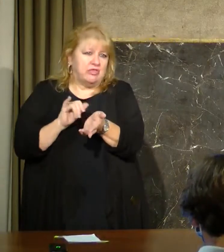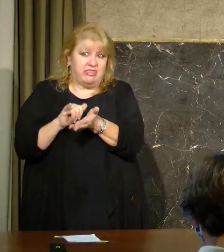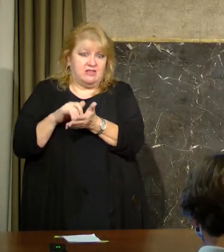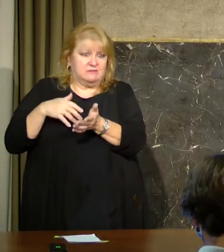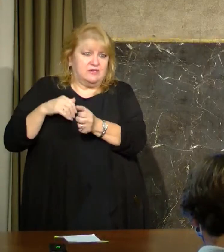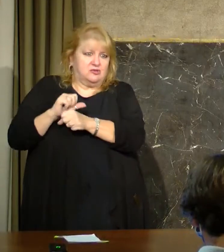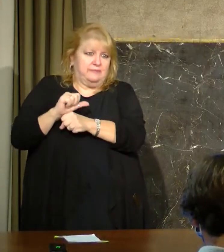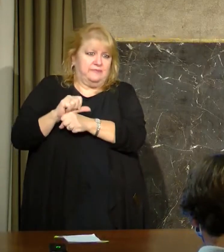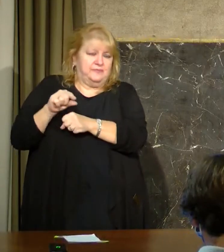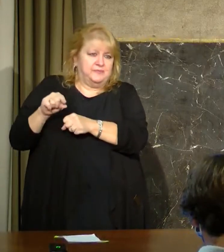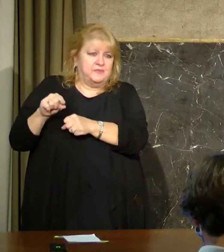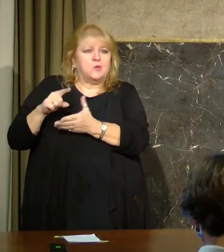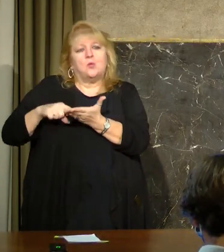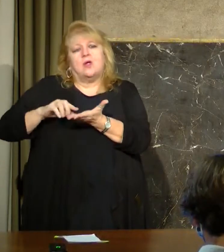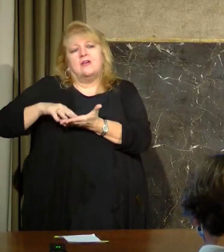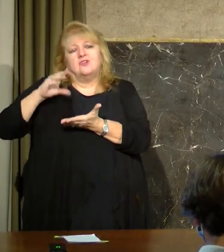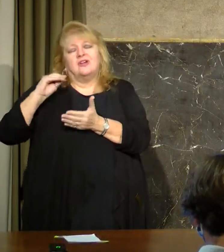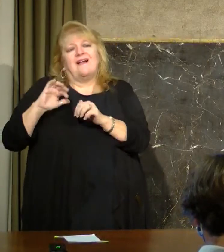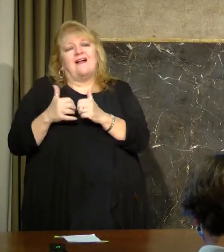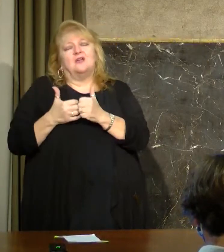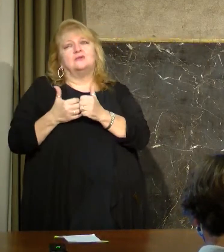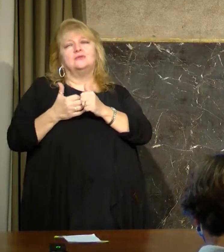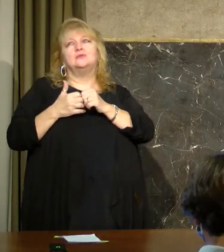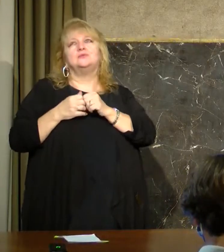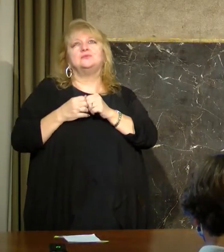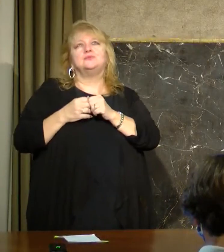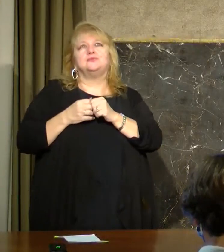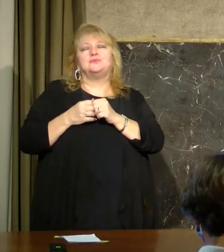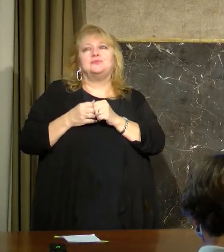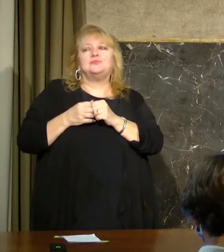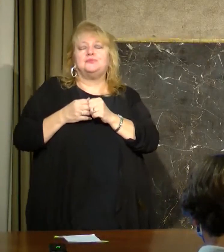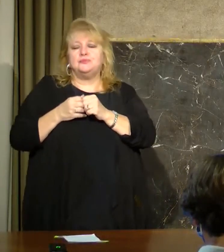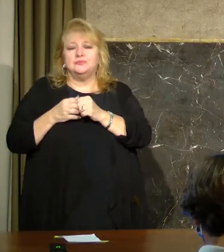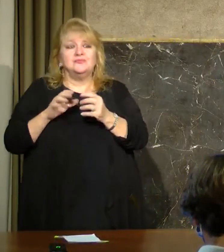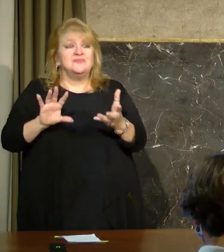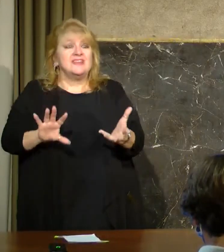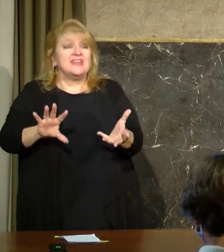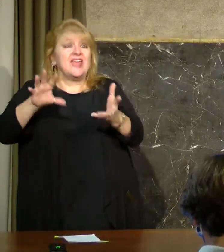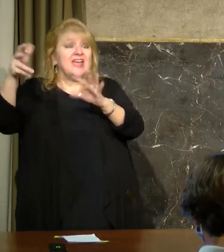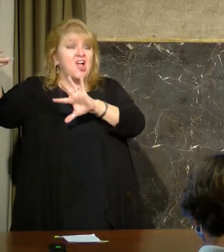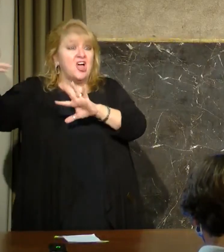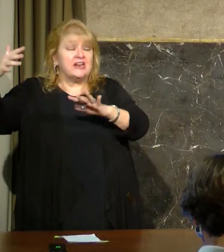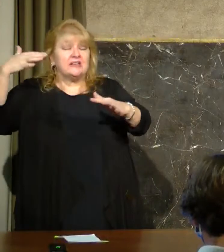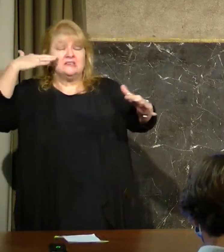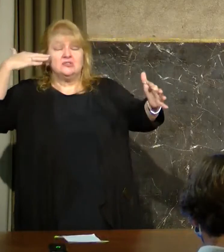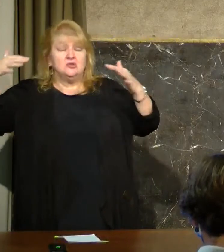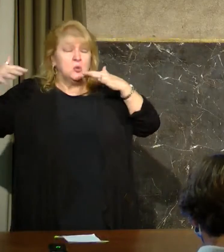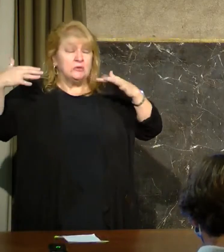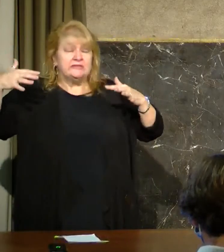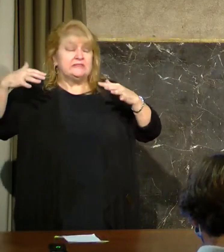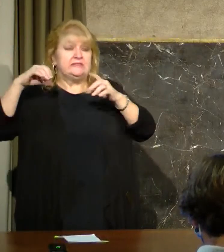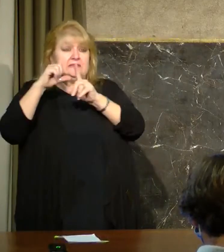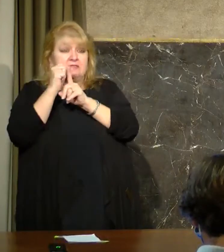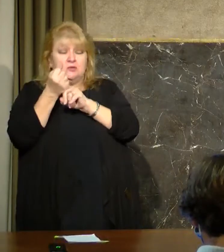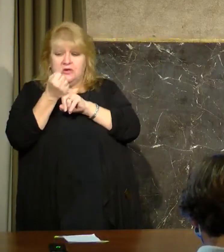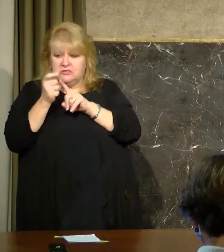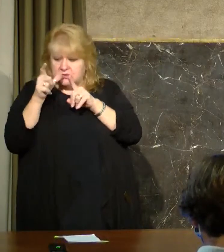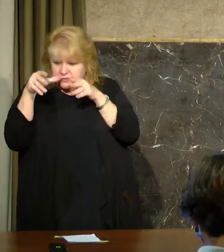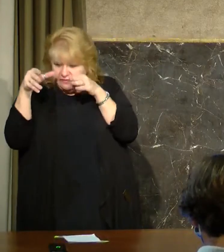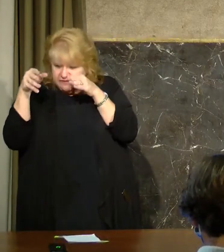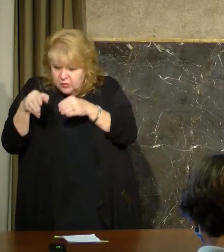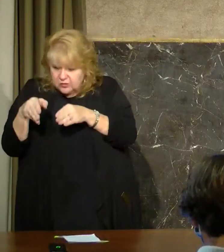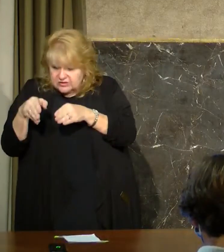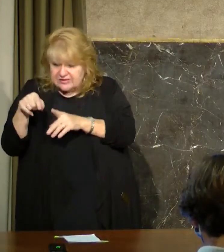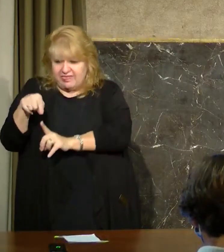is how to, in a very chaotic and noisy setting, focus on what really matters